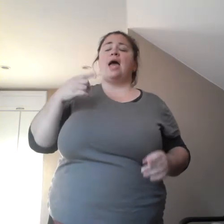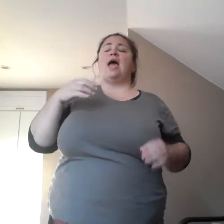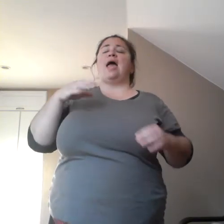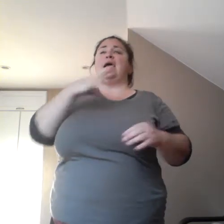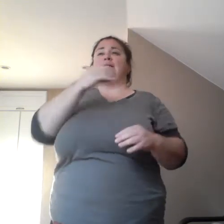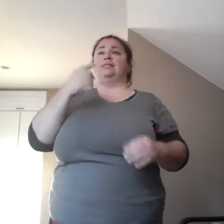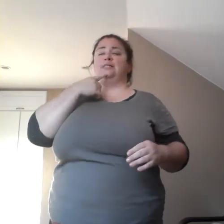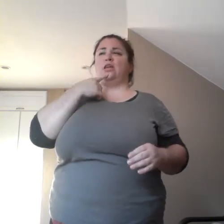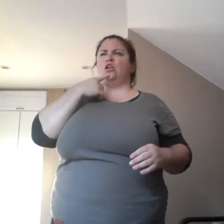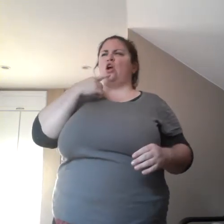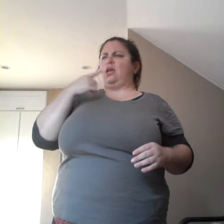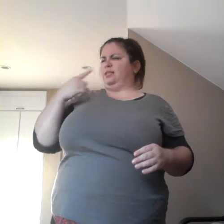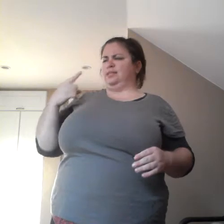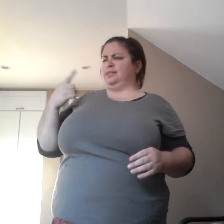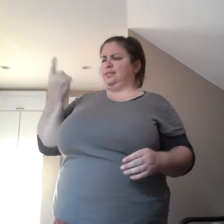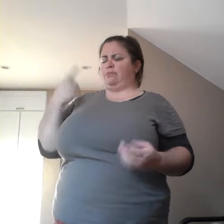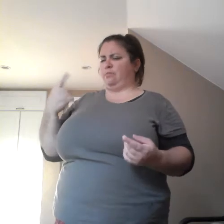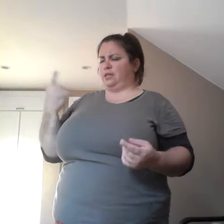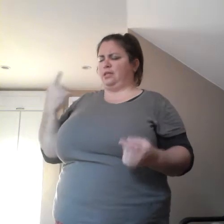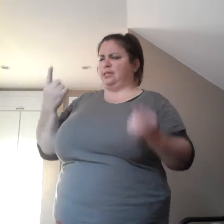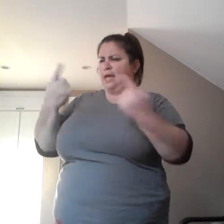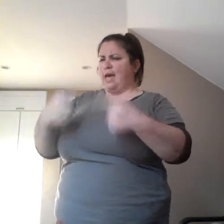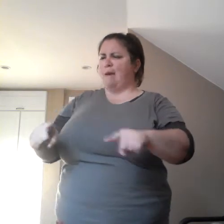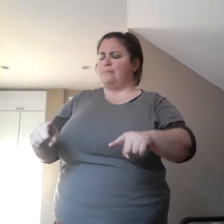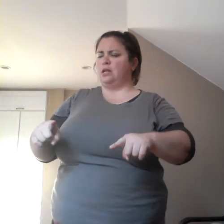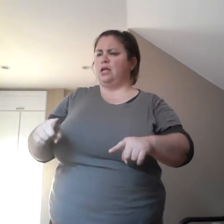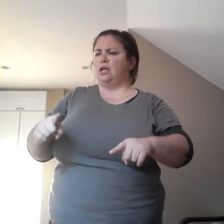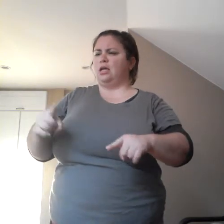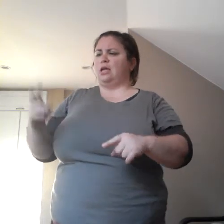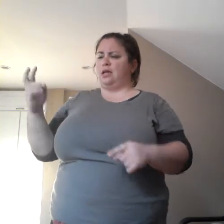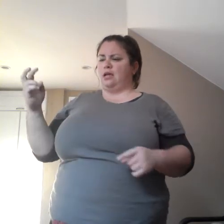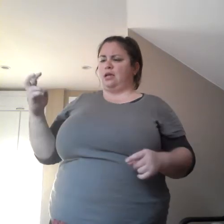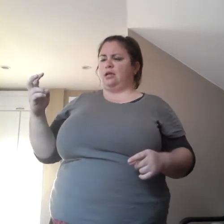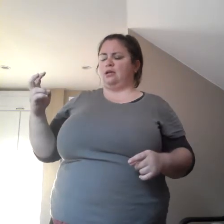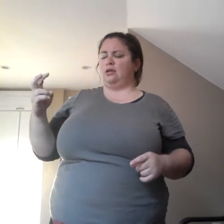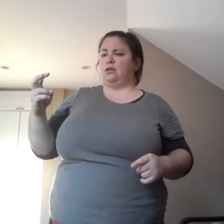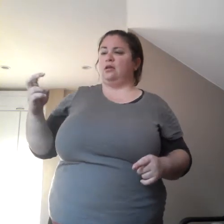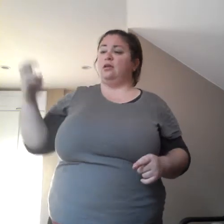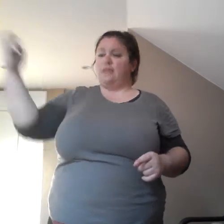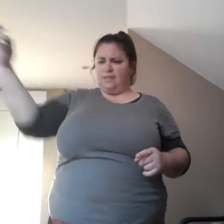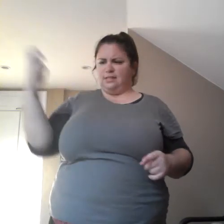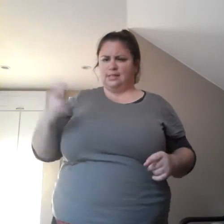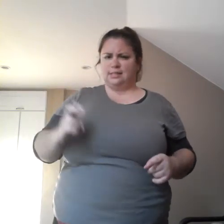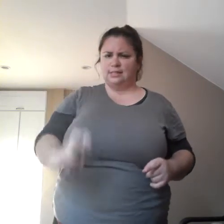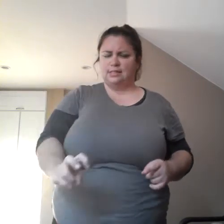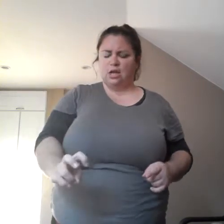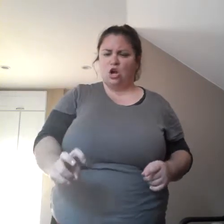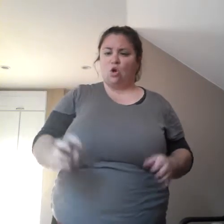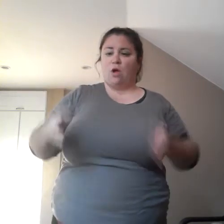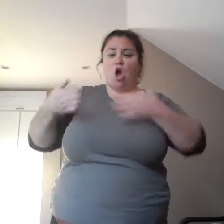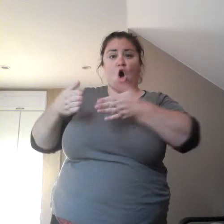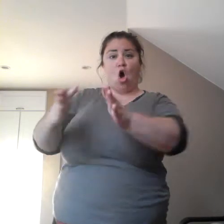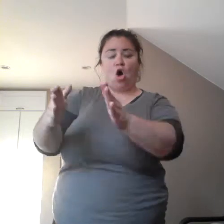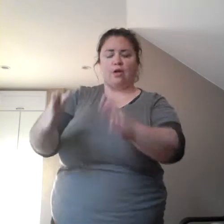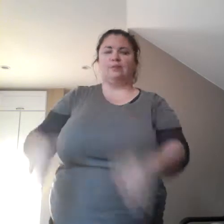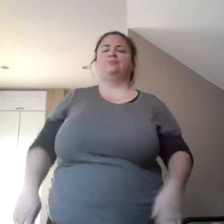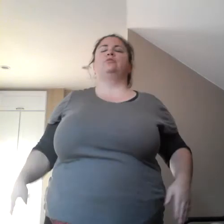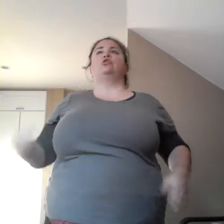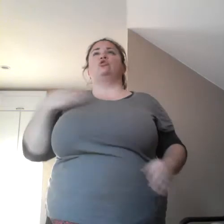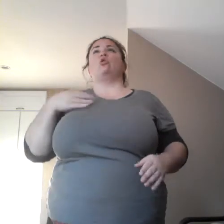And, I mean, I didn't think anything of it. So, I go up to the 4th floor stairwell, and it's